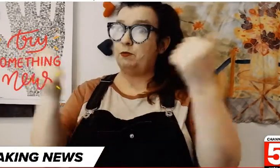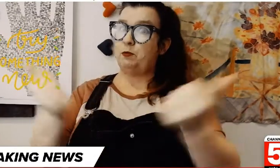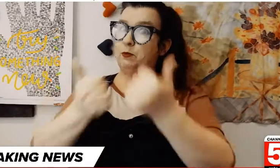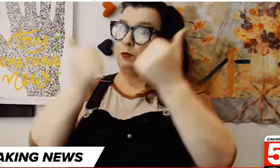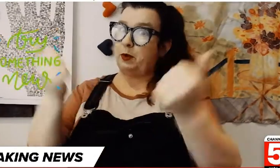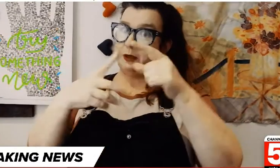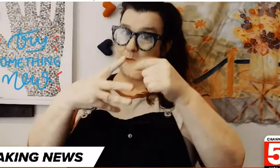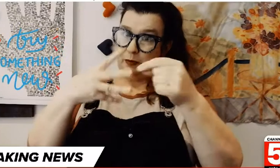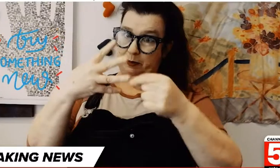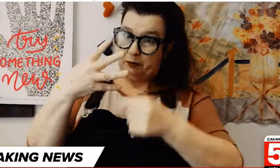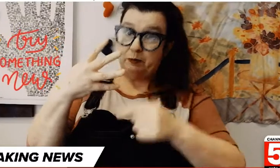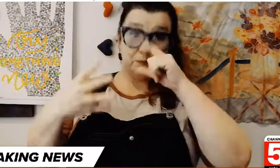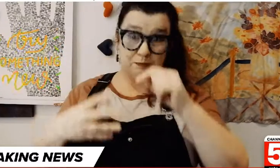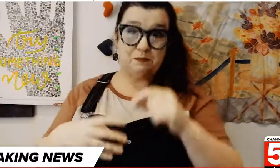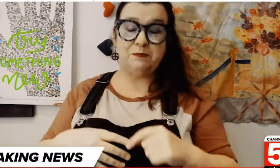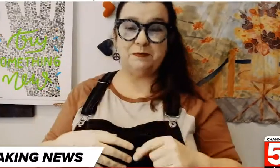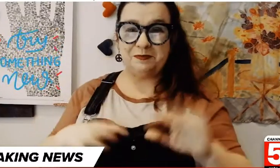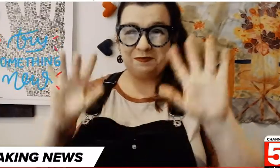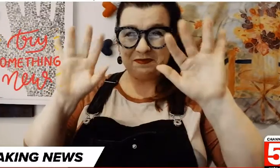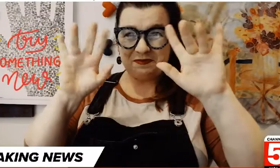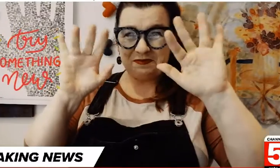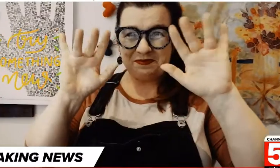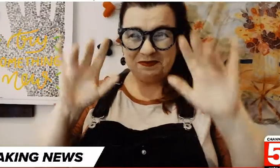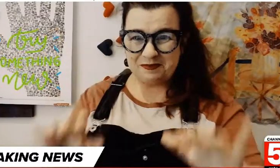there's plenty to choose from toodles